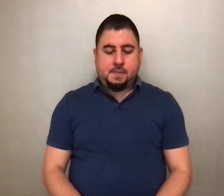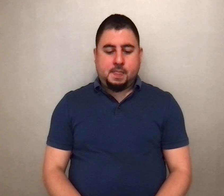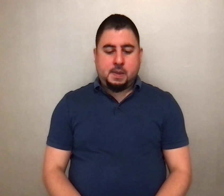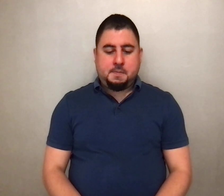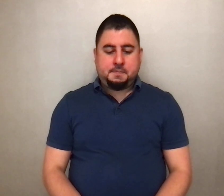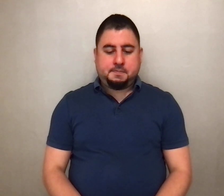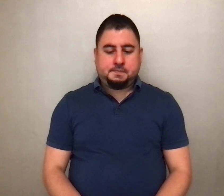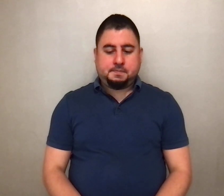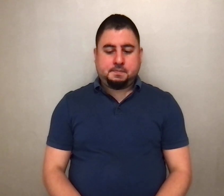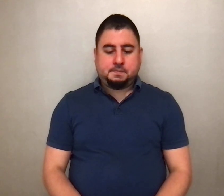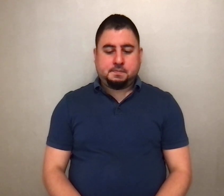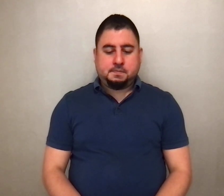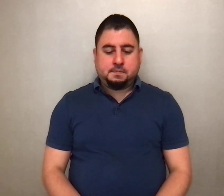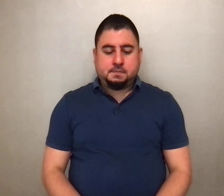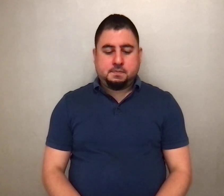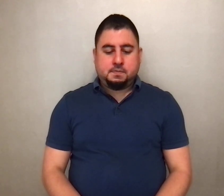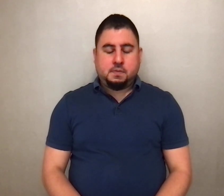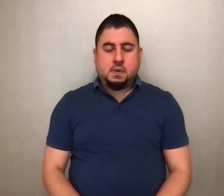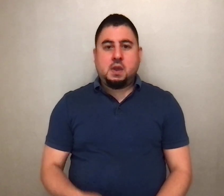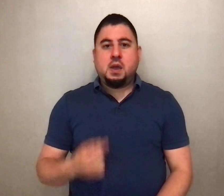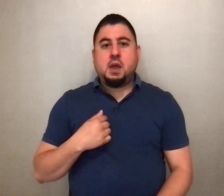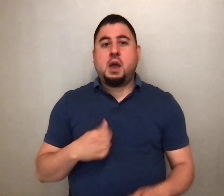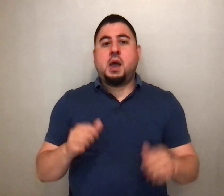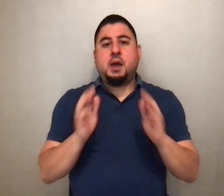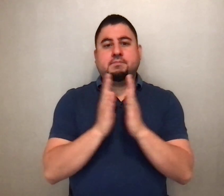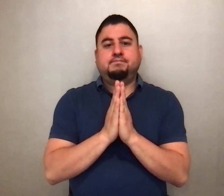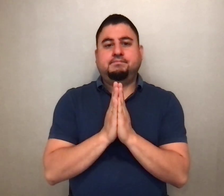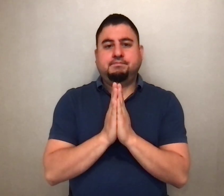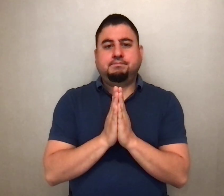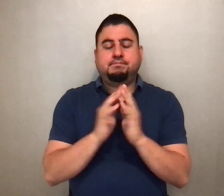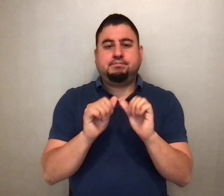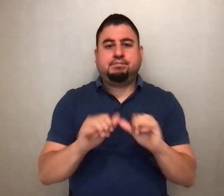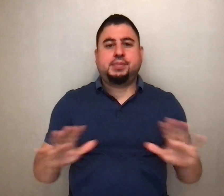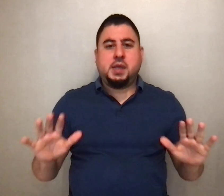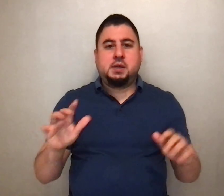I bless the Lord who counsels me.